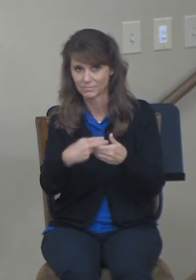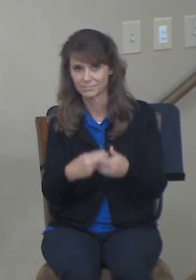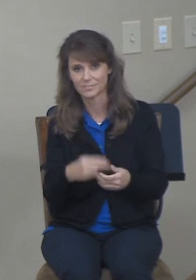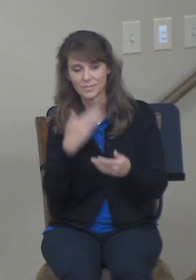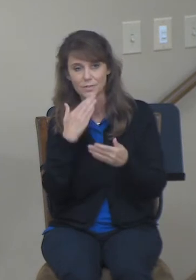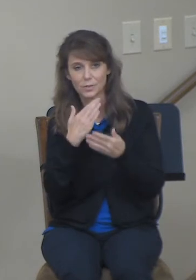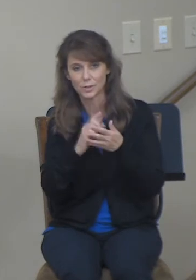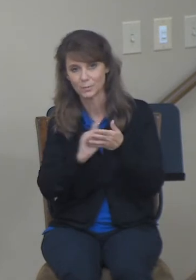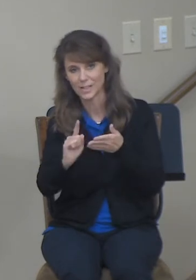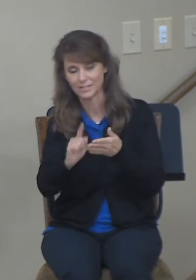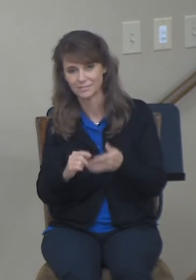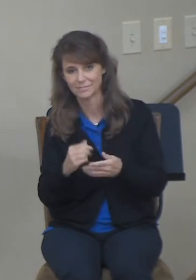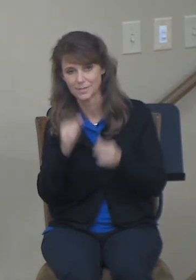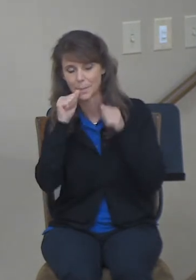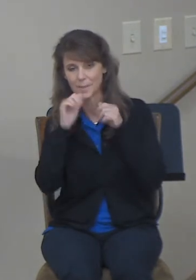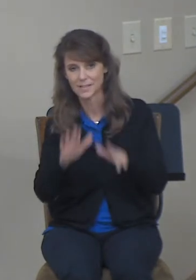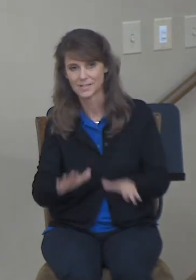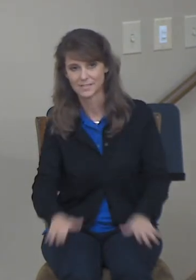God bless.